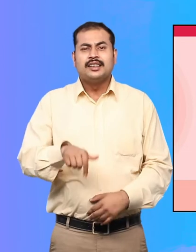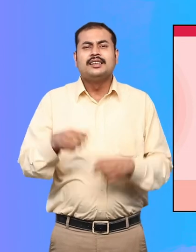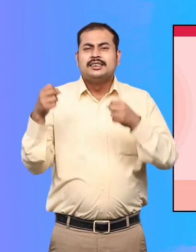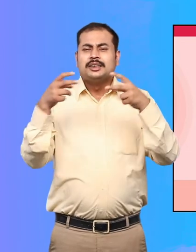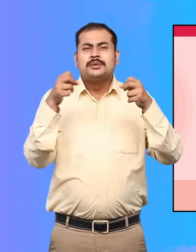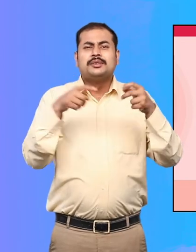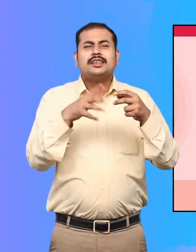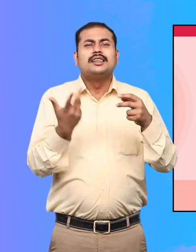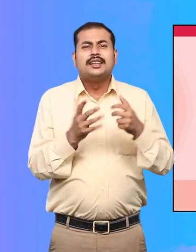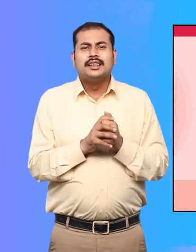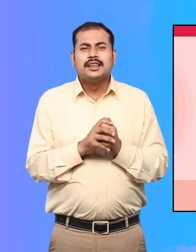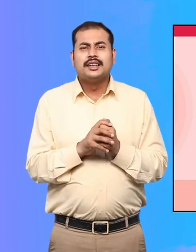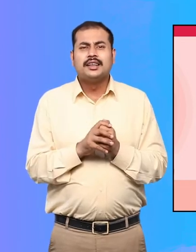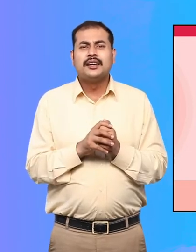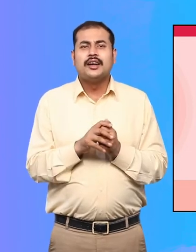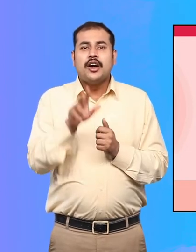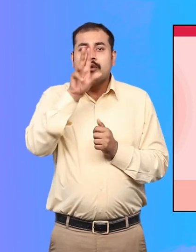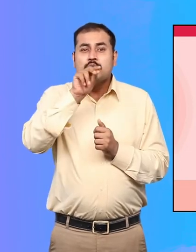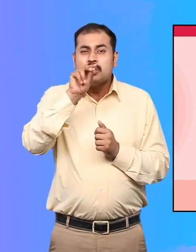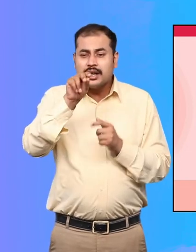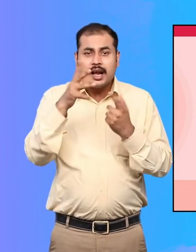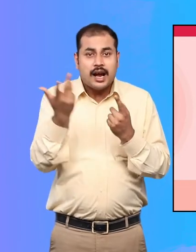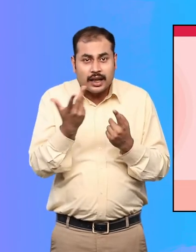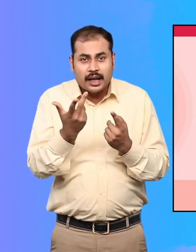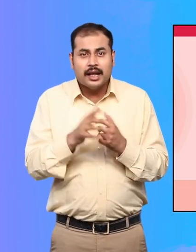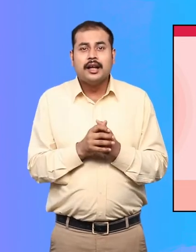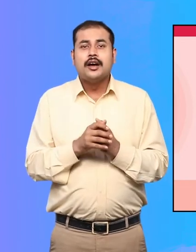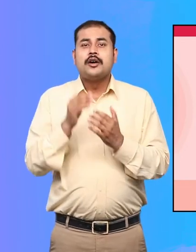is used to describe what is being said in a program. 6.